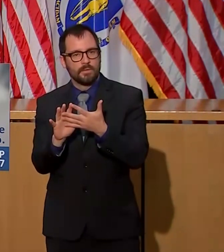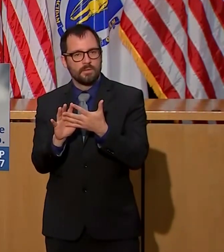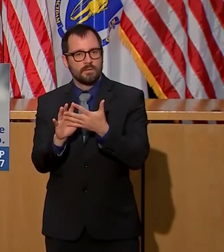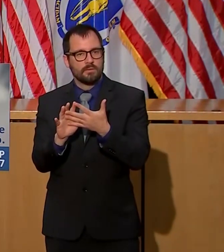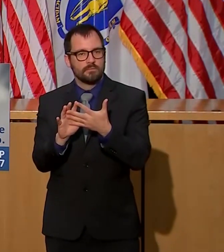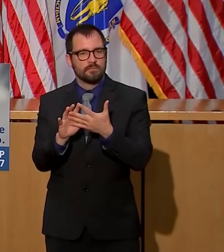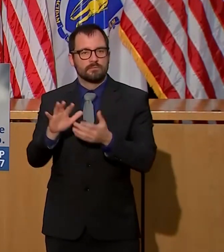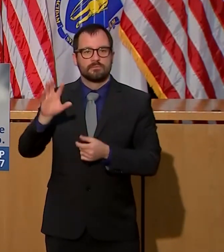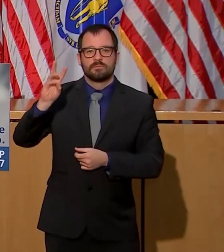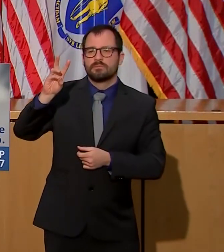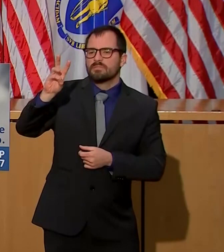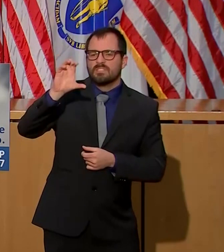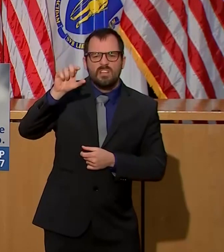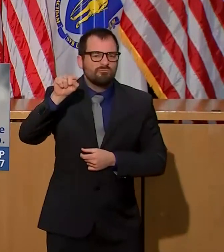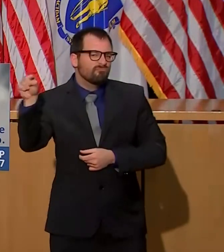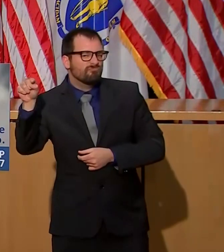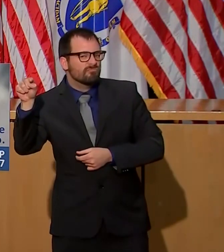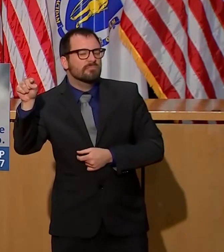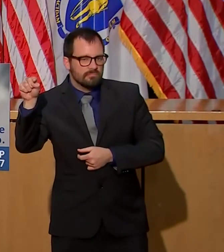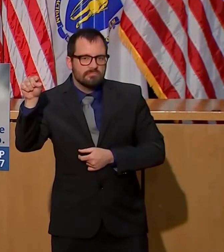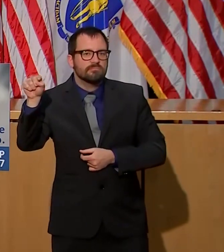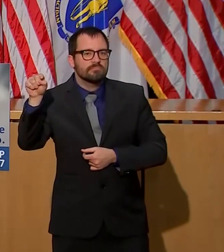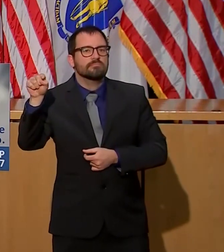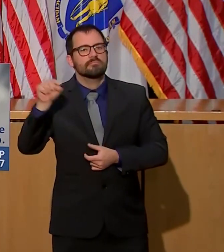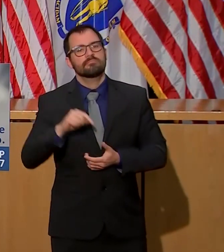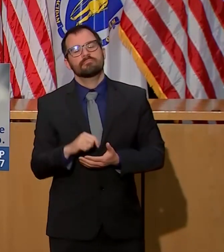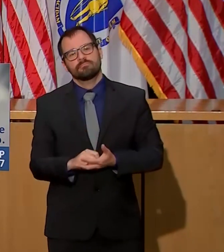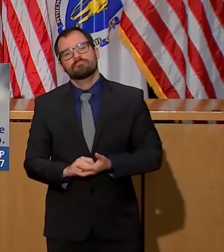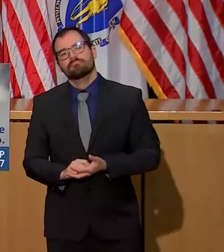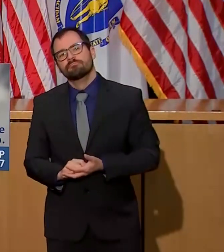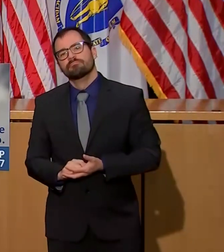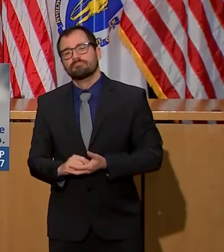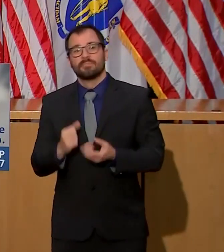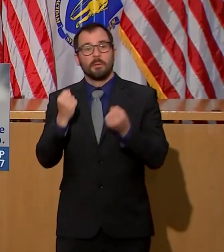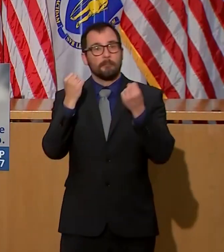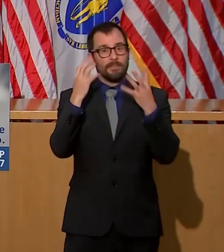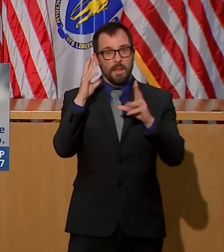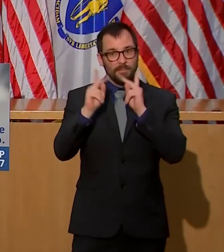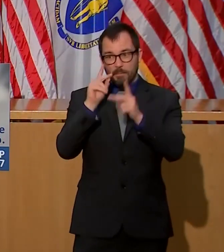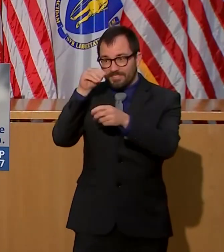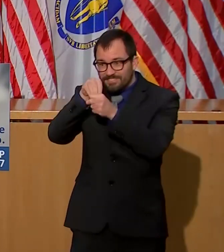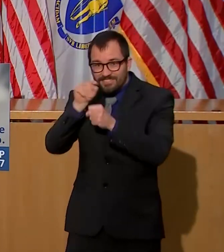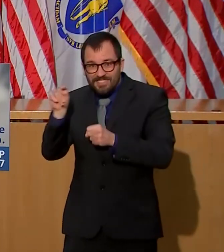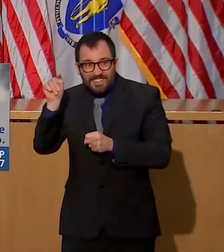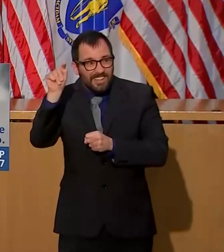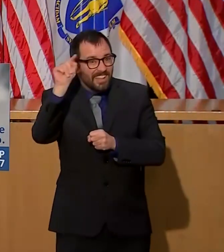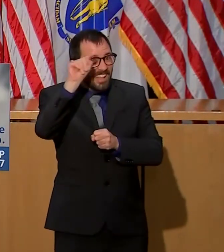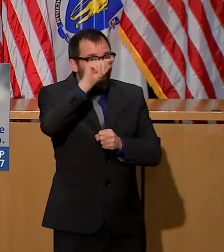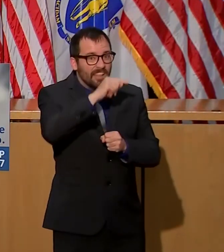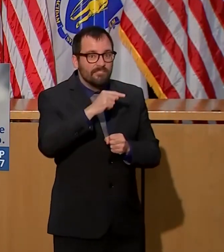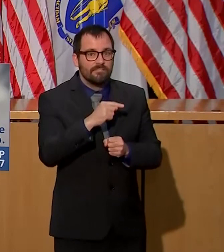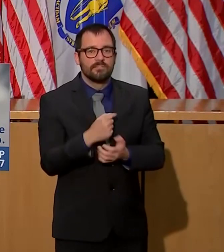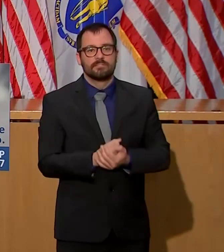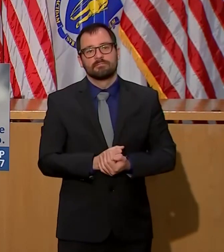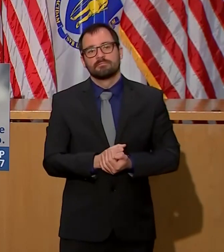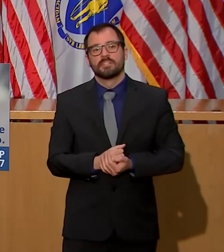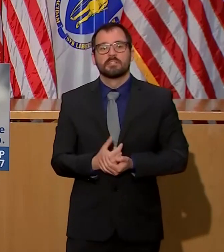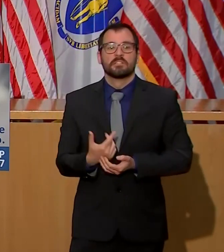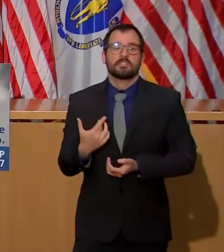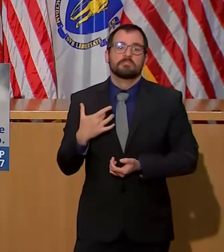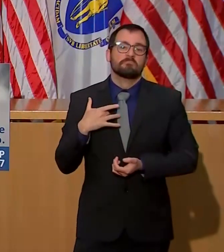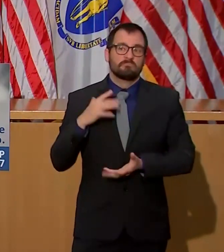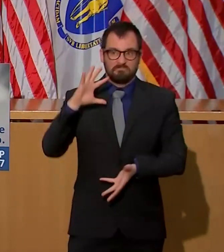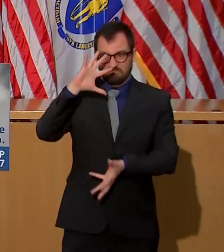38,000 residents in nursing homes, 16,500 residents in assisted living facilities, and approximately 3